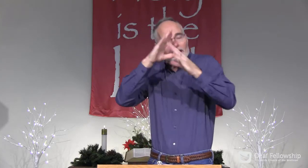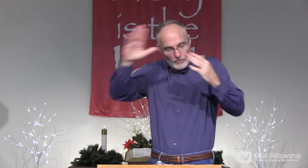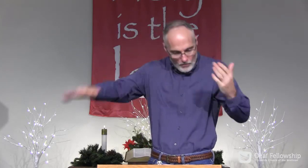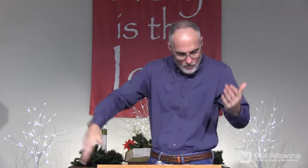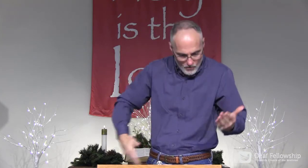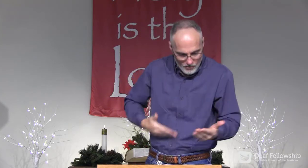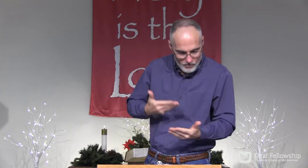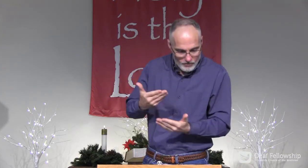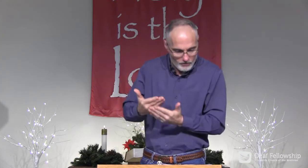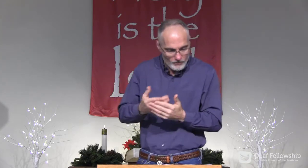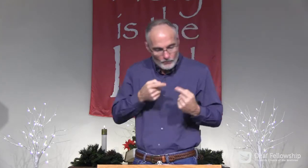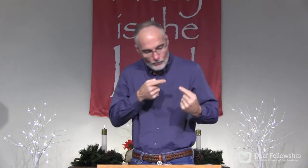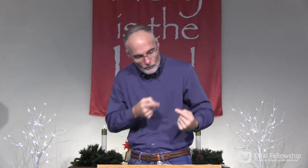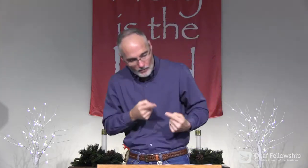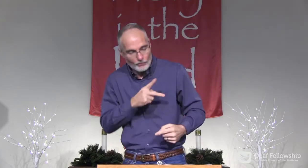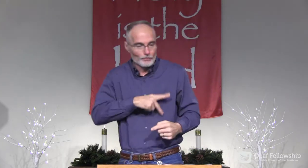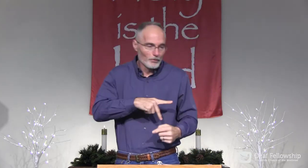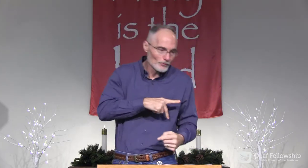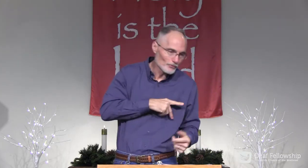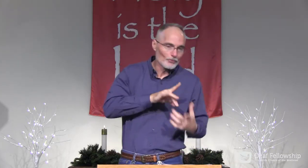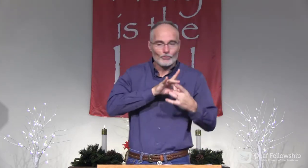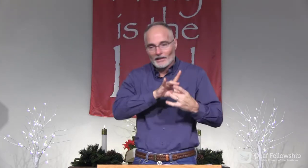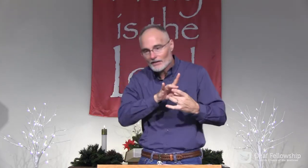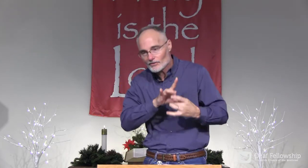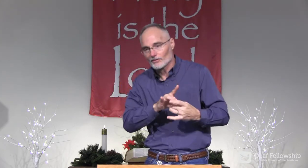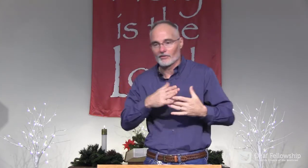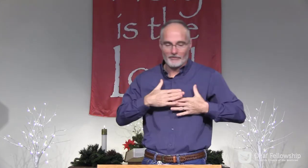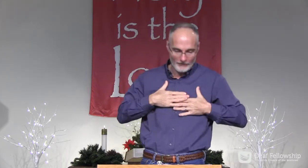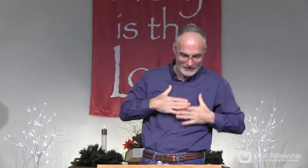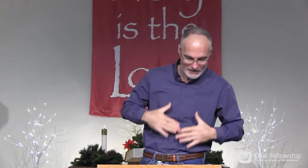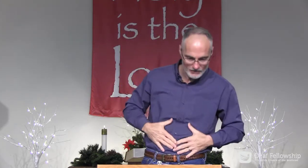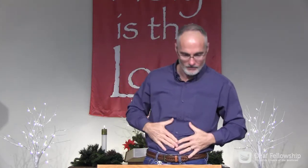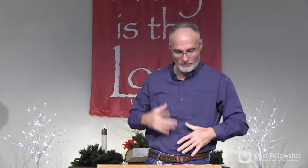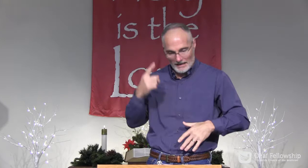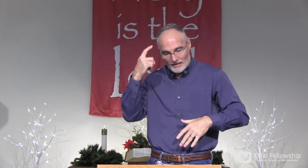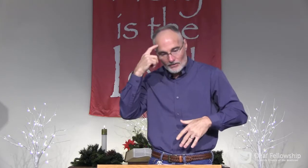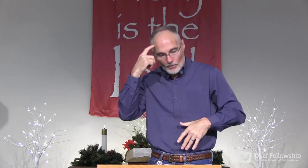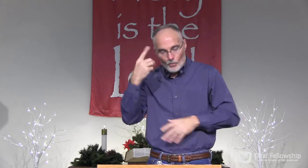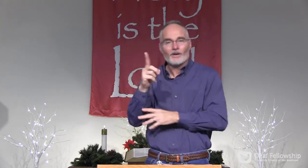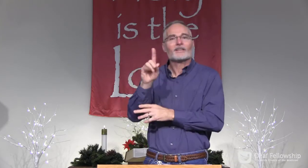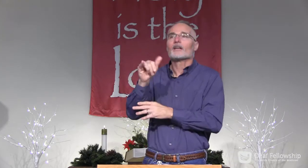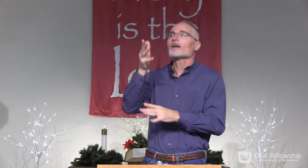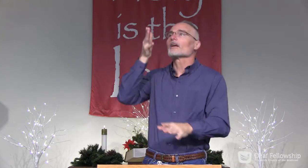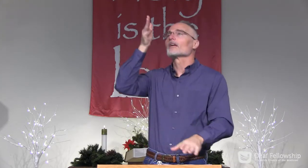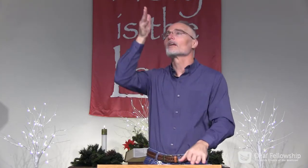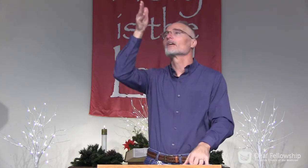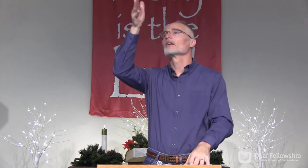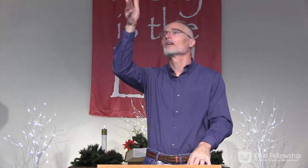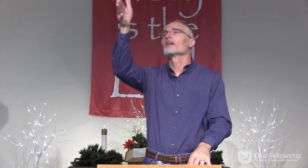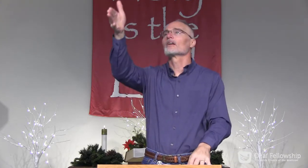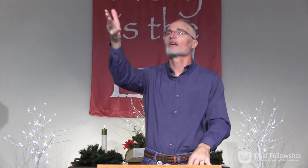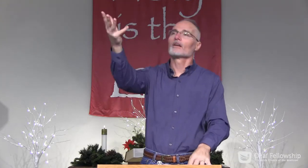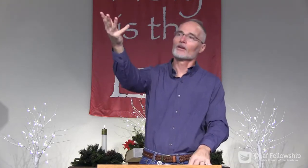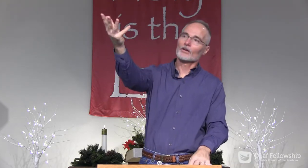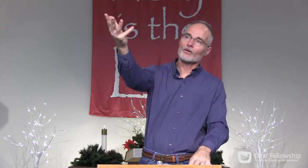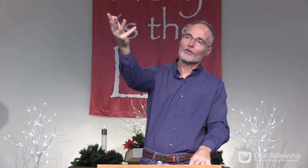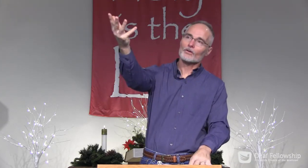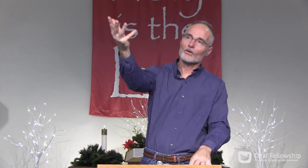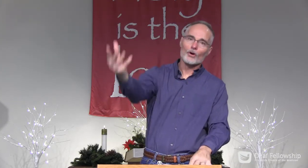So again, imagine all of those struggles, personal, relational, physical, one day